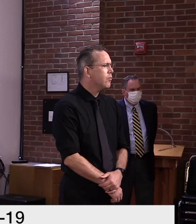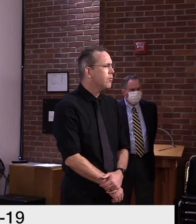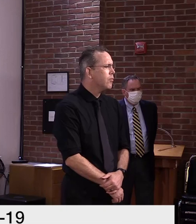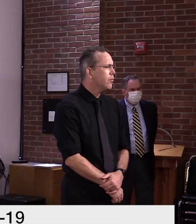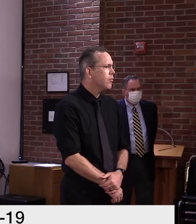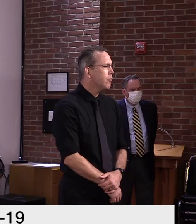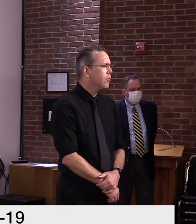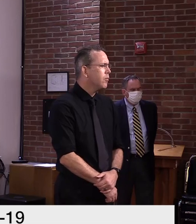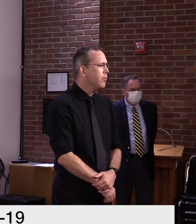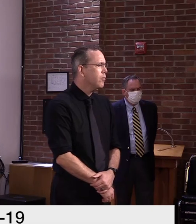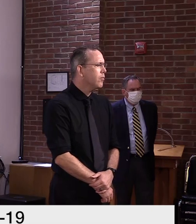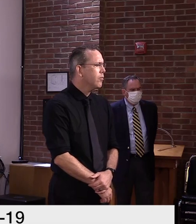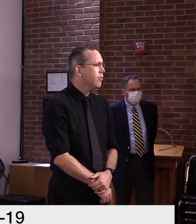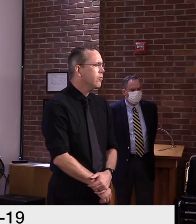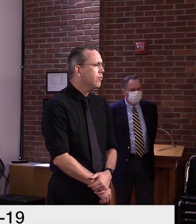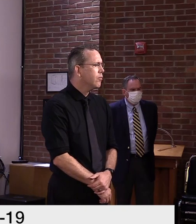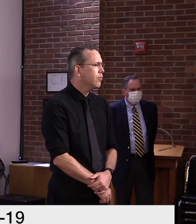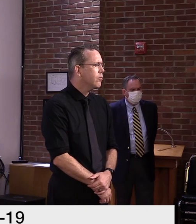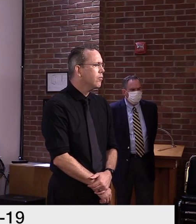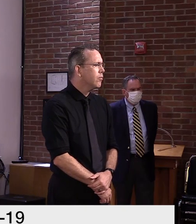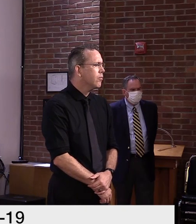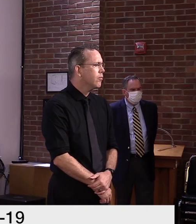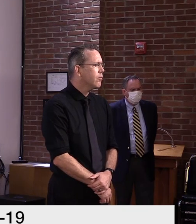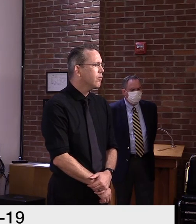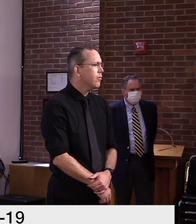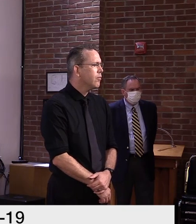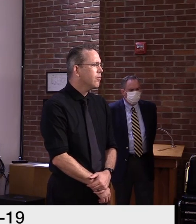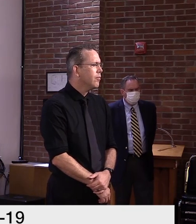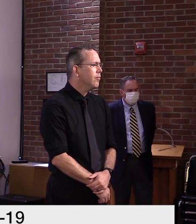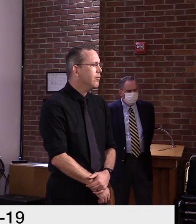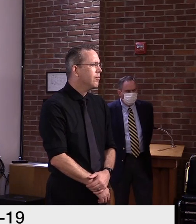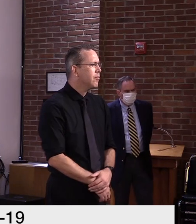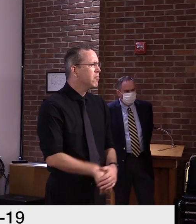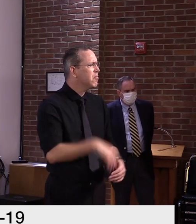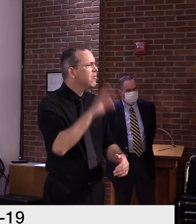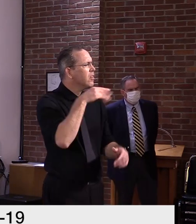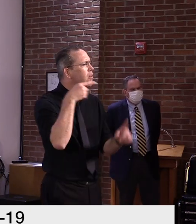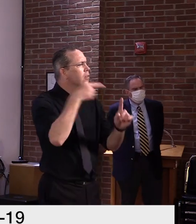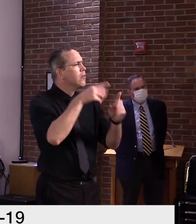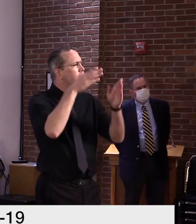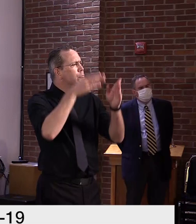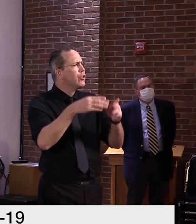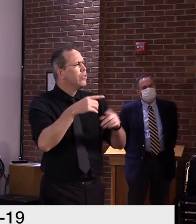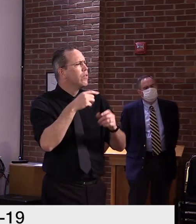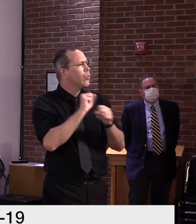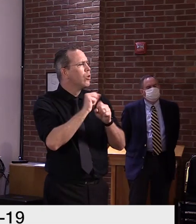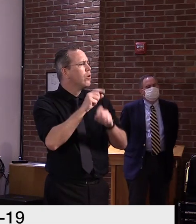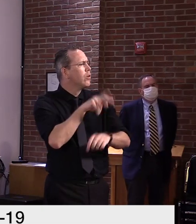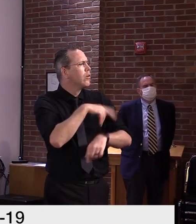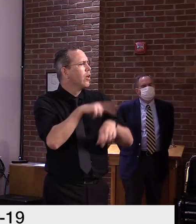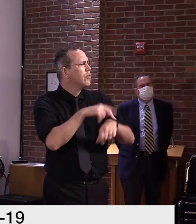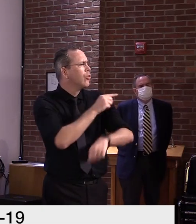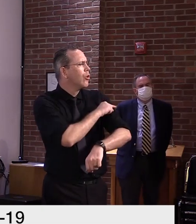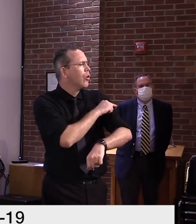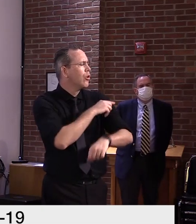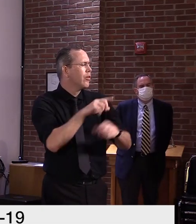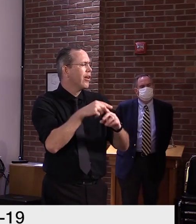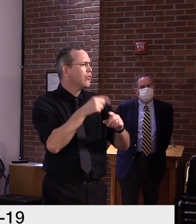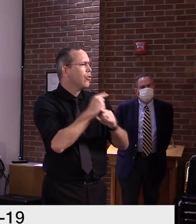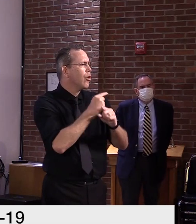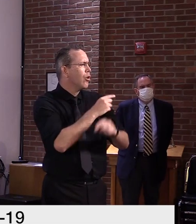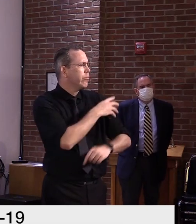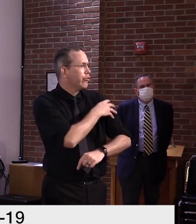court papers say. And earlier this year, another national guardsman was sentenced, uh, for stealing C4